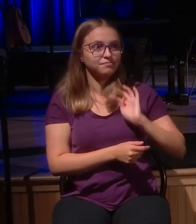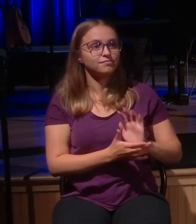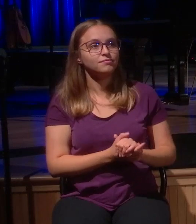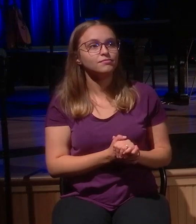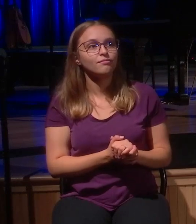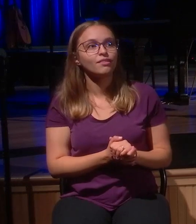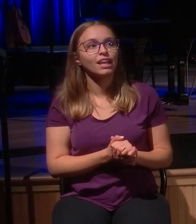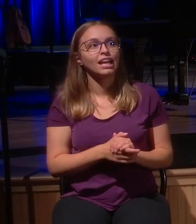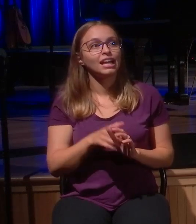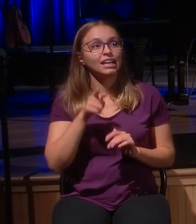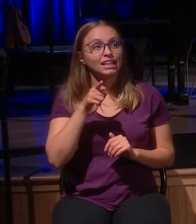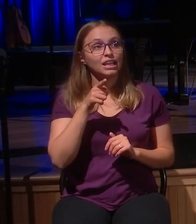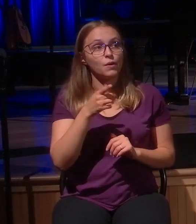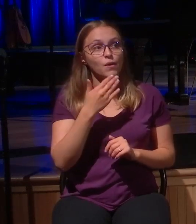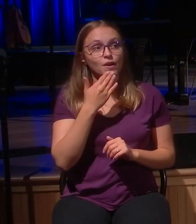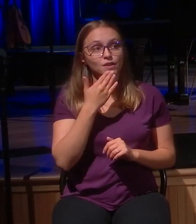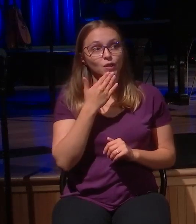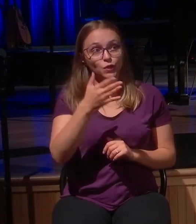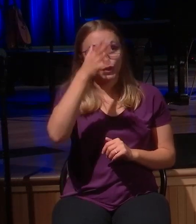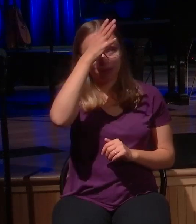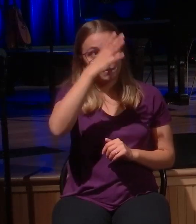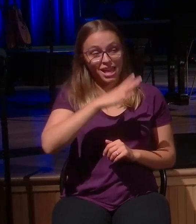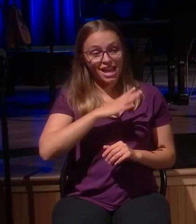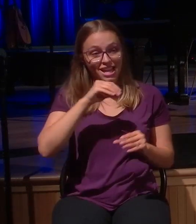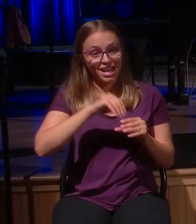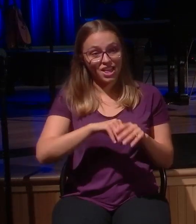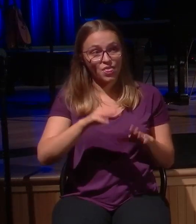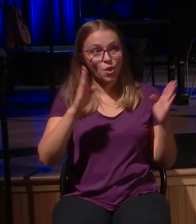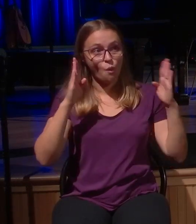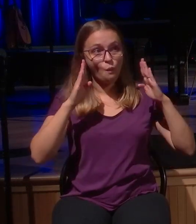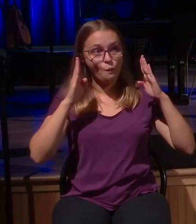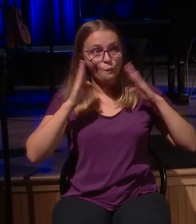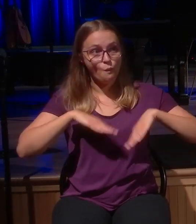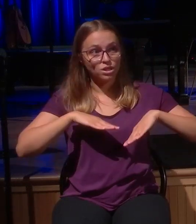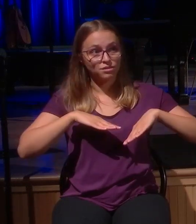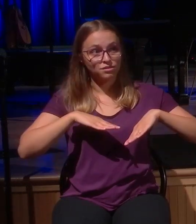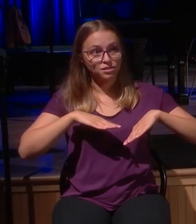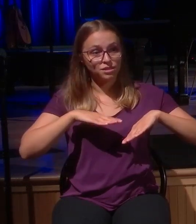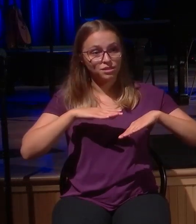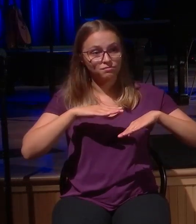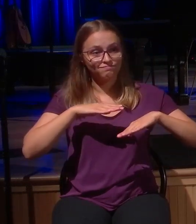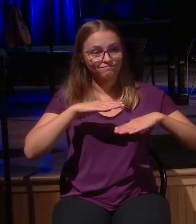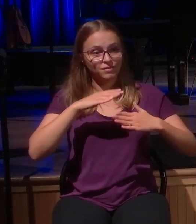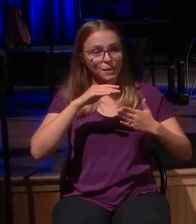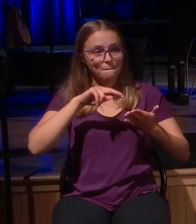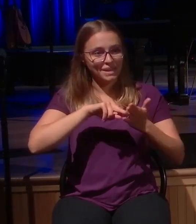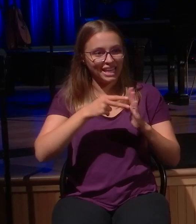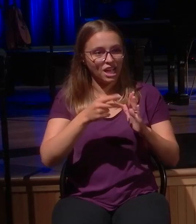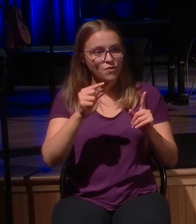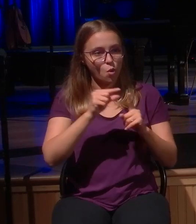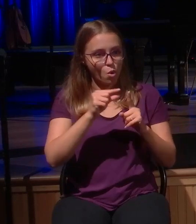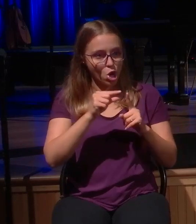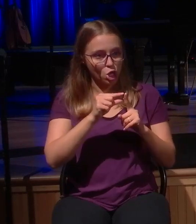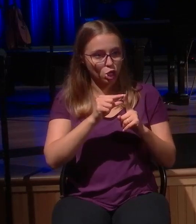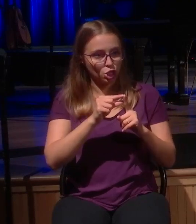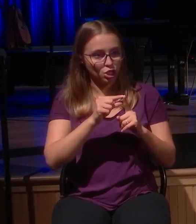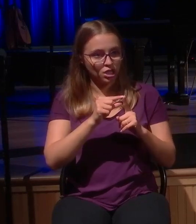And truly, he was. The elder brother was a good man in the worst sense of the word. The Pharisees were good men